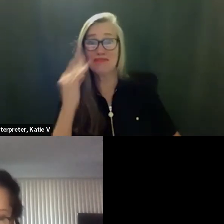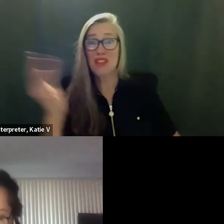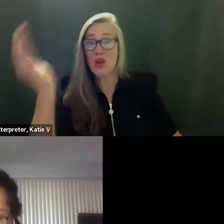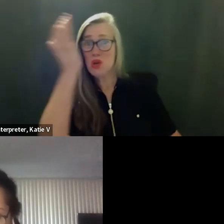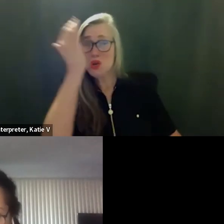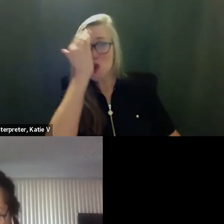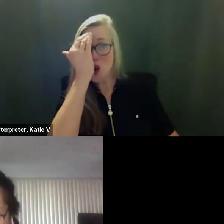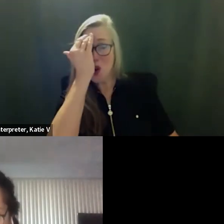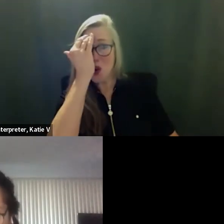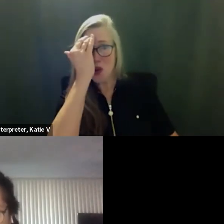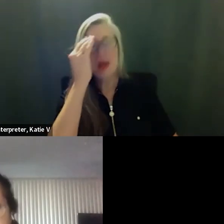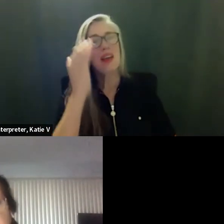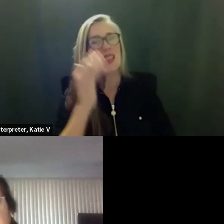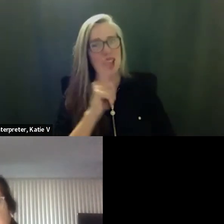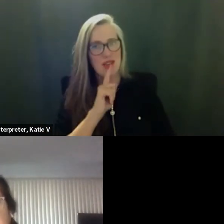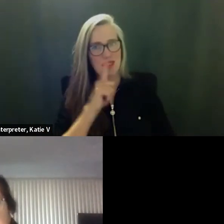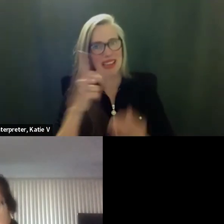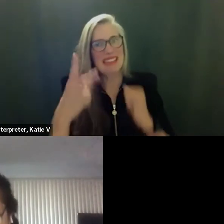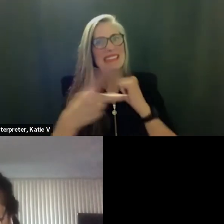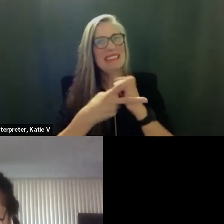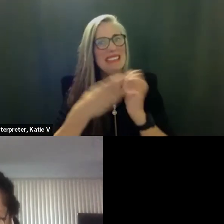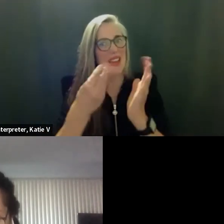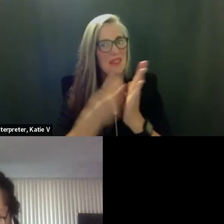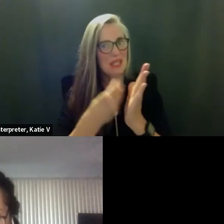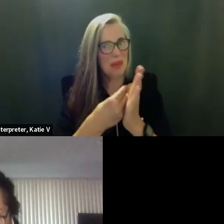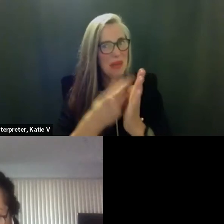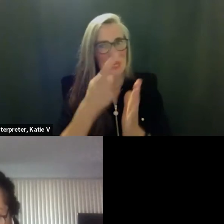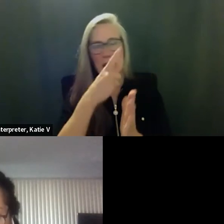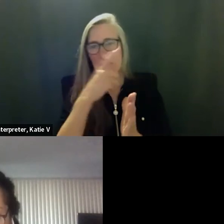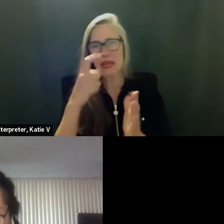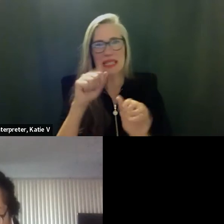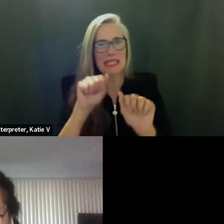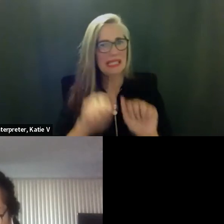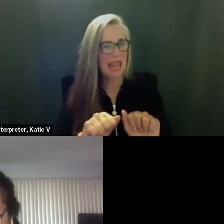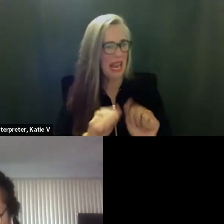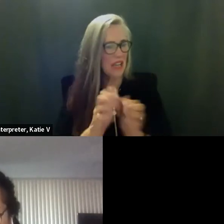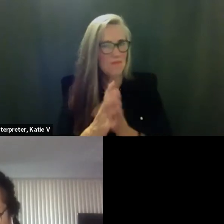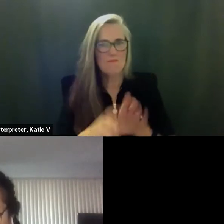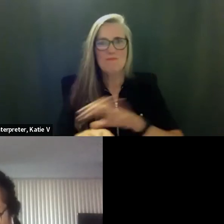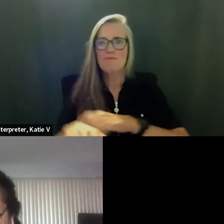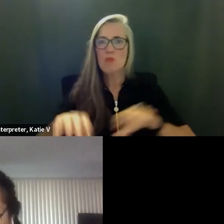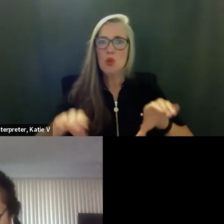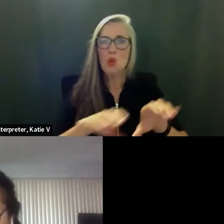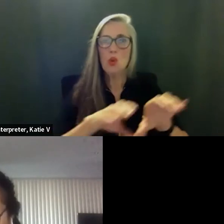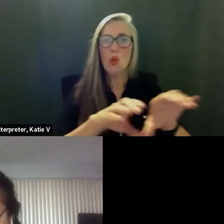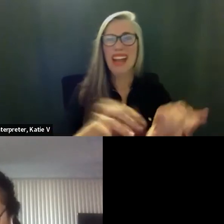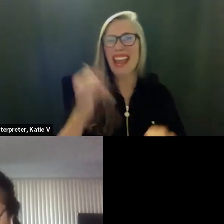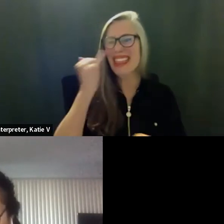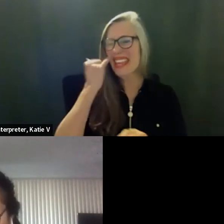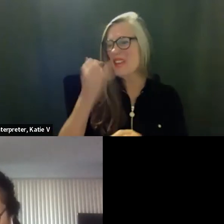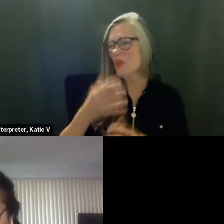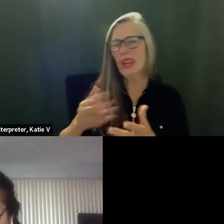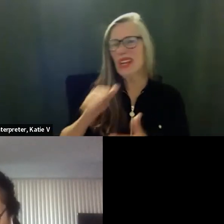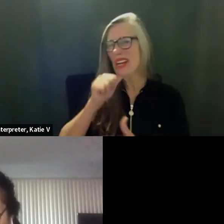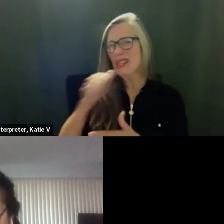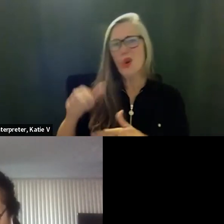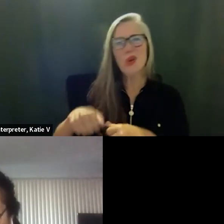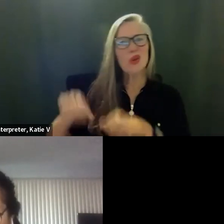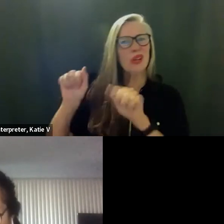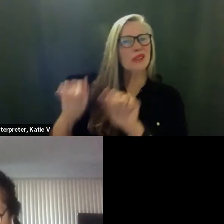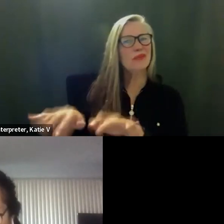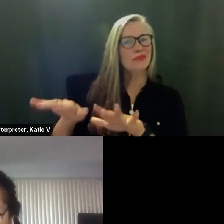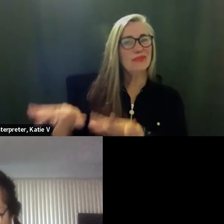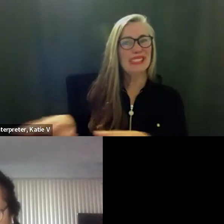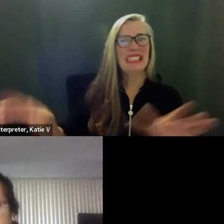price and then use use other options what you're saying that make it less but i think if we don't do it that's a far greater cost than even what's here so